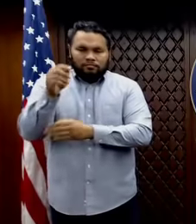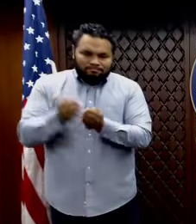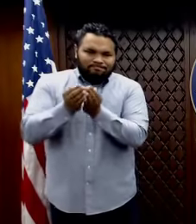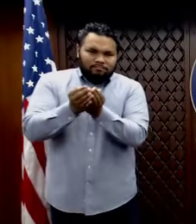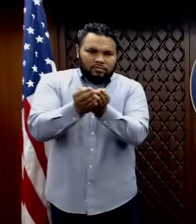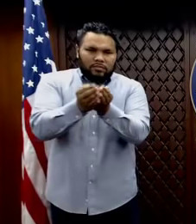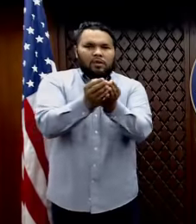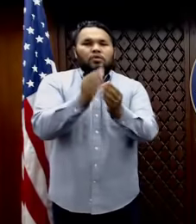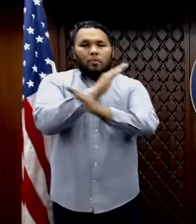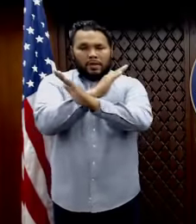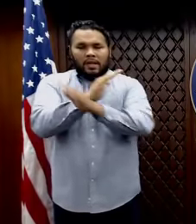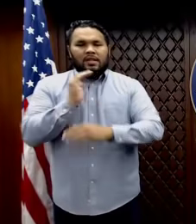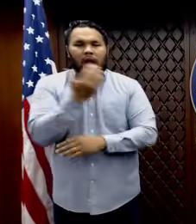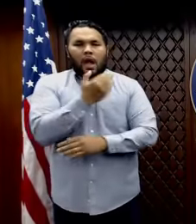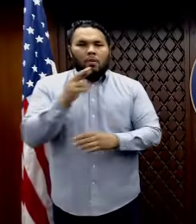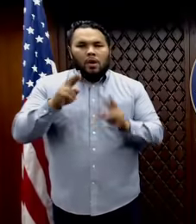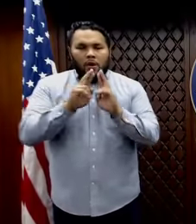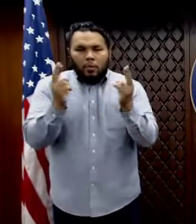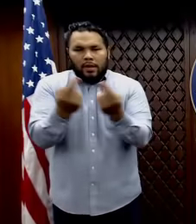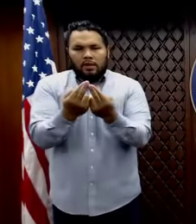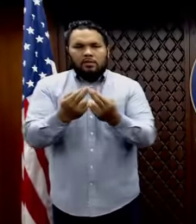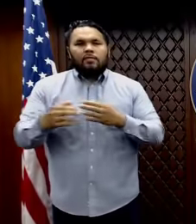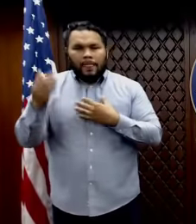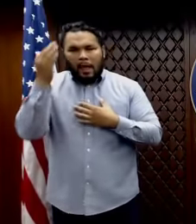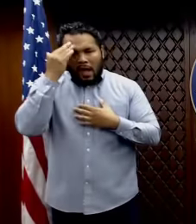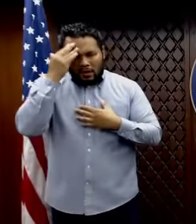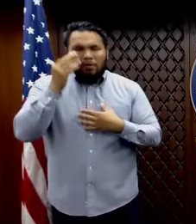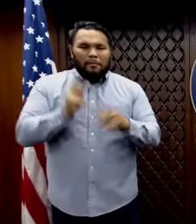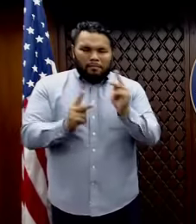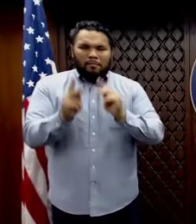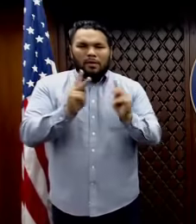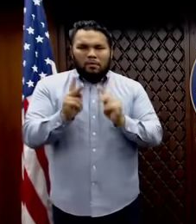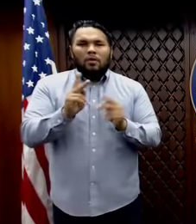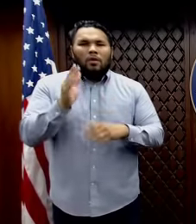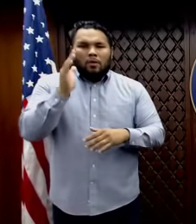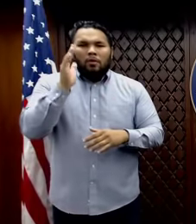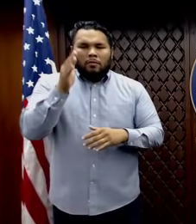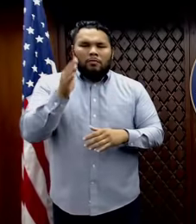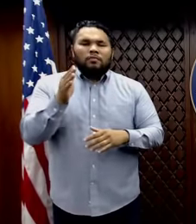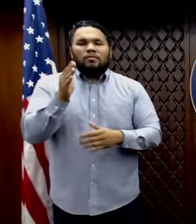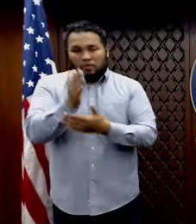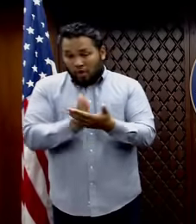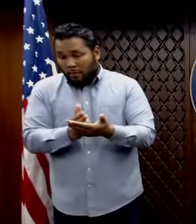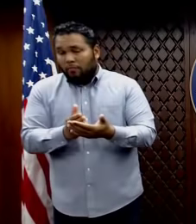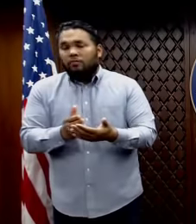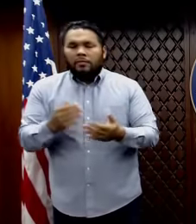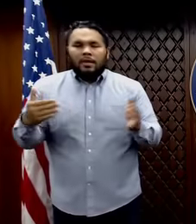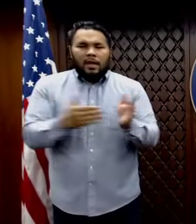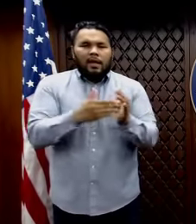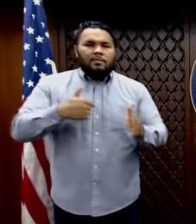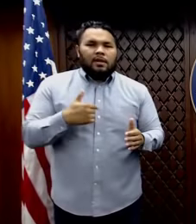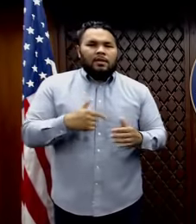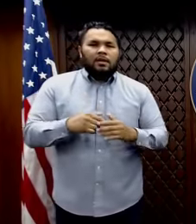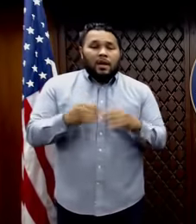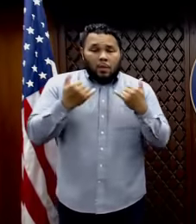I know there will be a small chorus of cynics who will oppose this decision, but now is not the time for